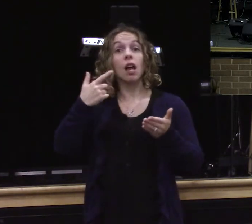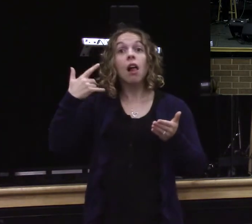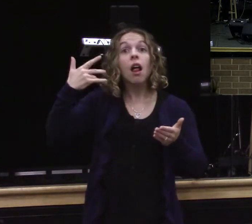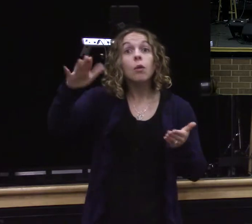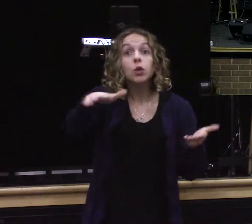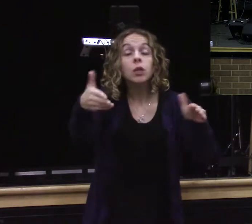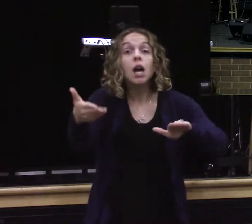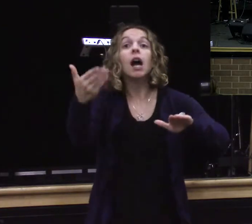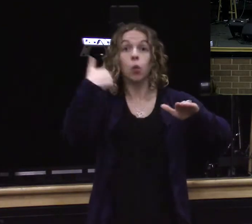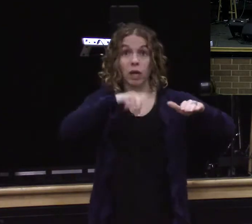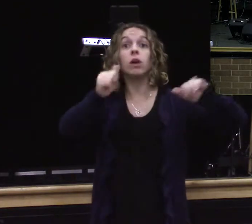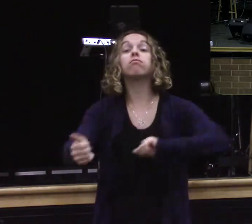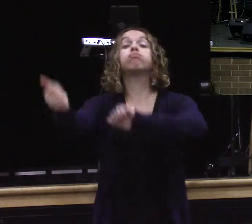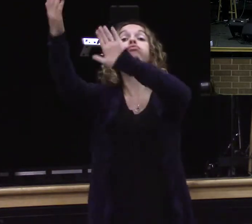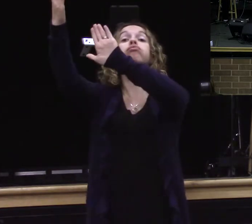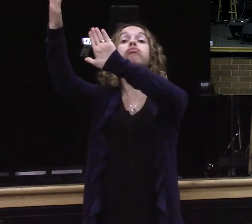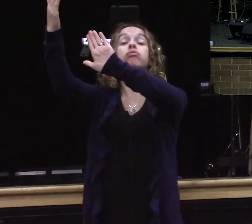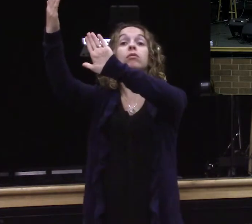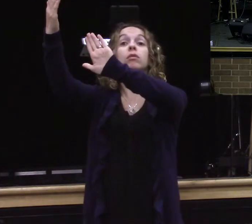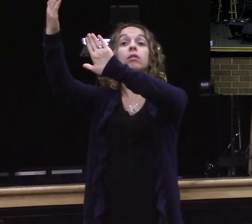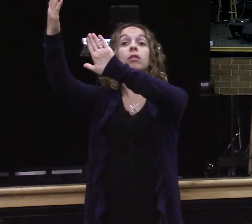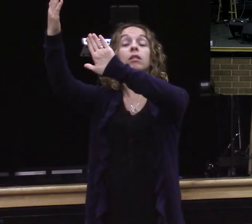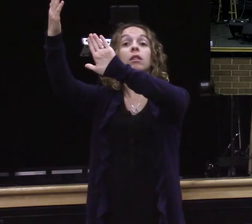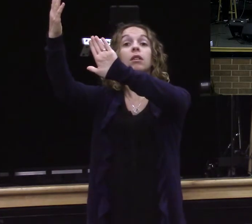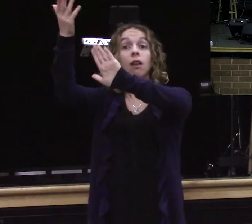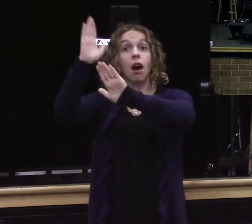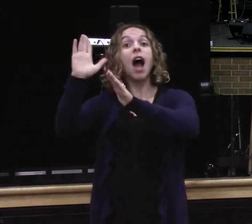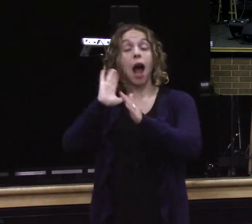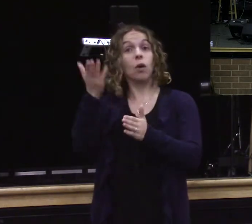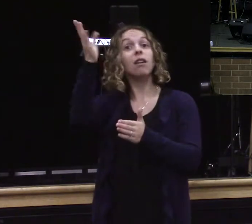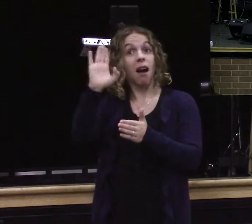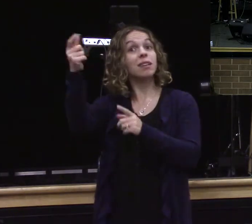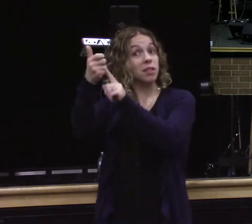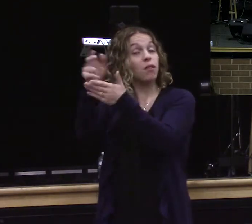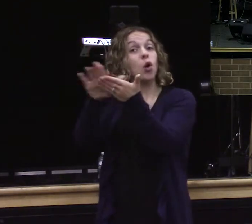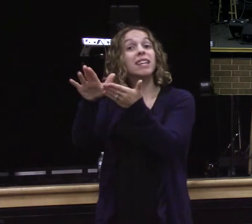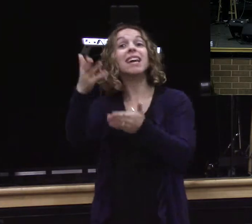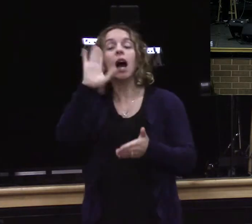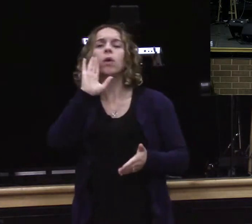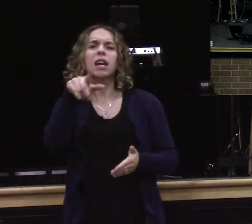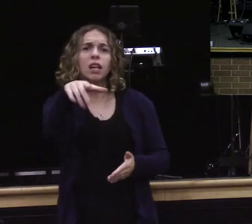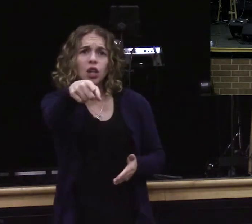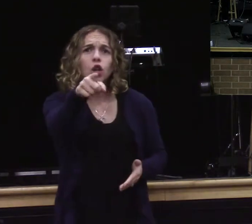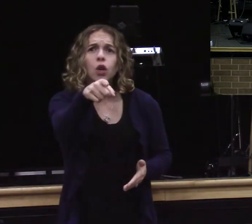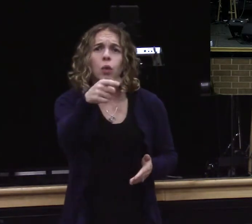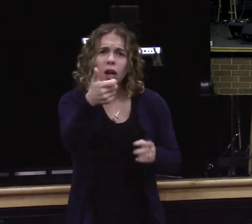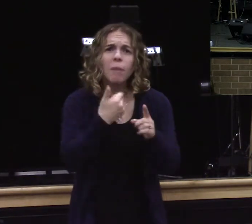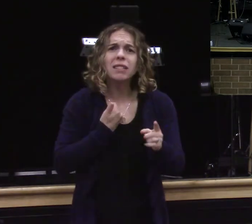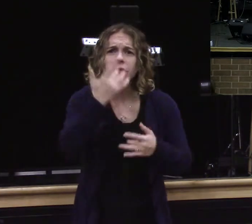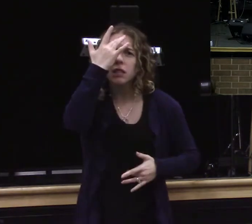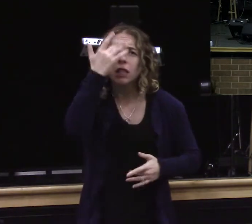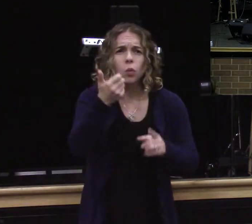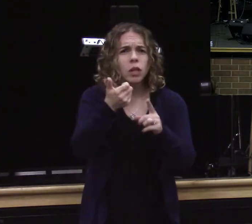God and he's going to say that I was sick and you visited me. I was on that road of Samaria and you reached